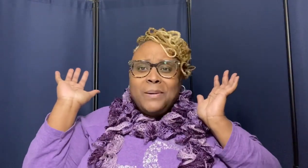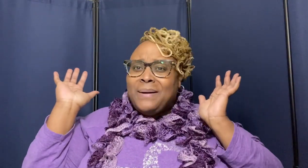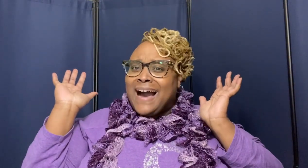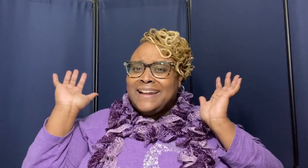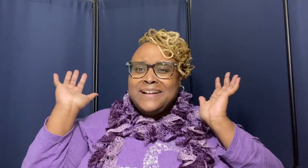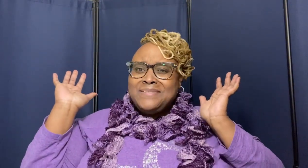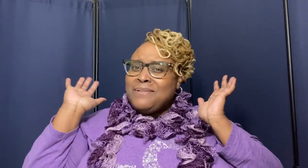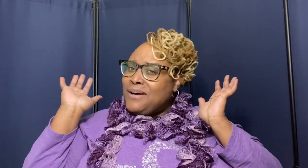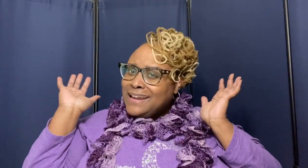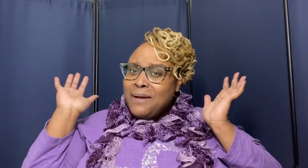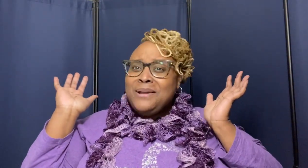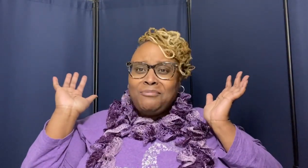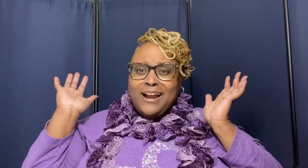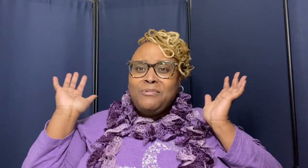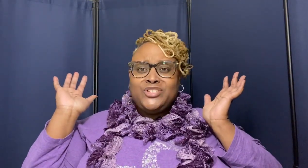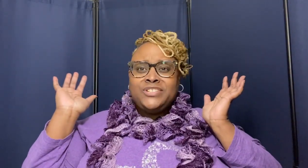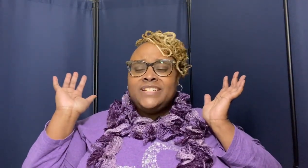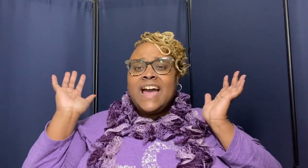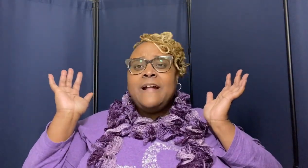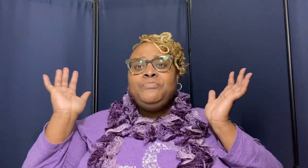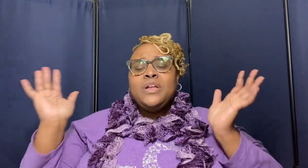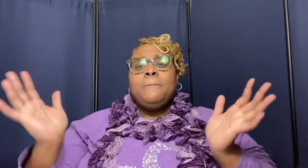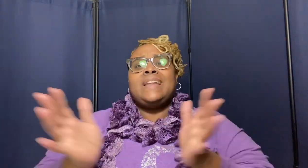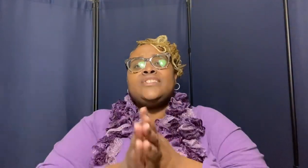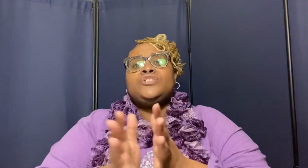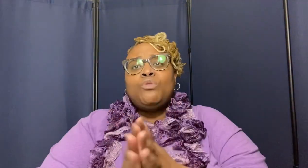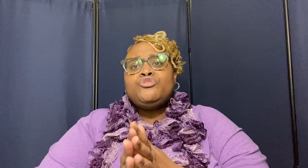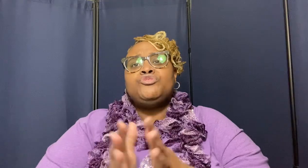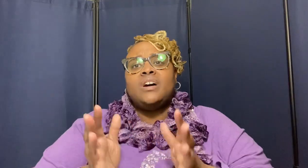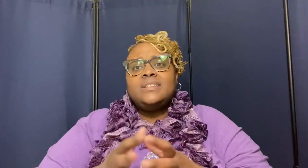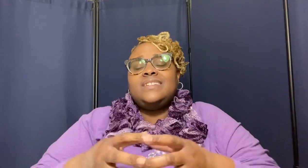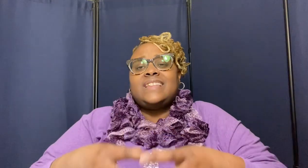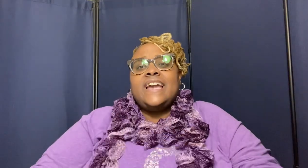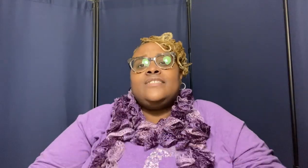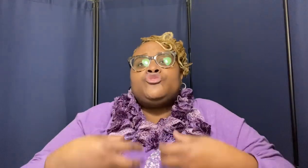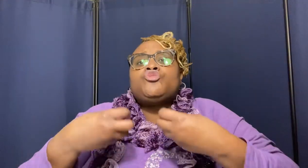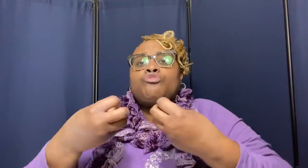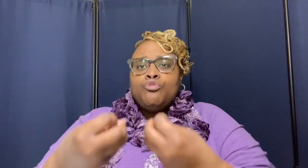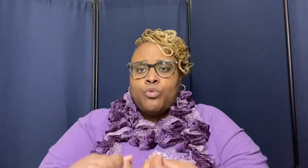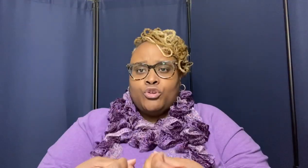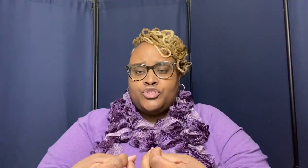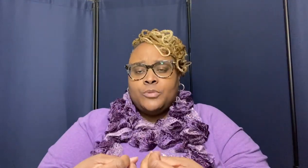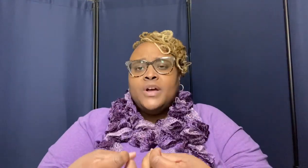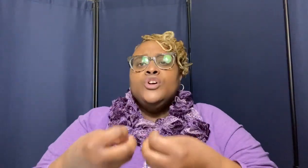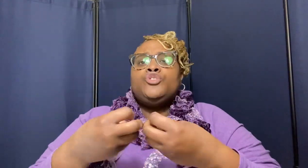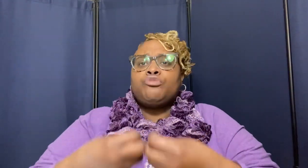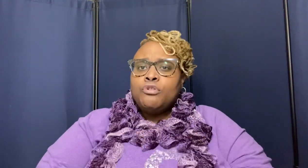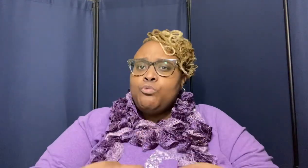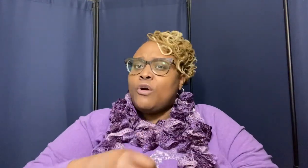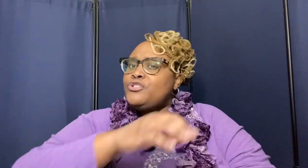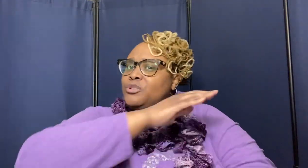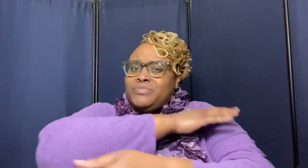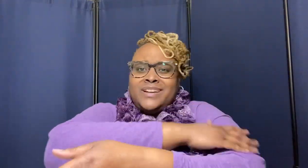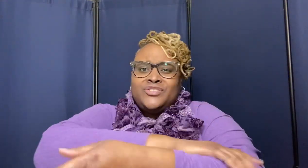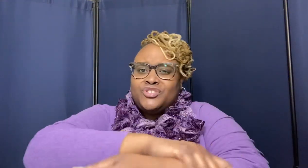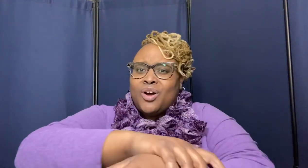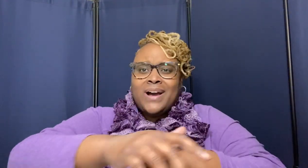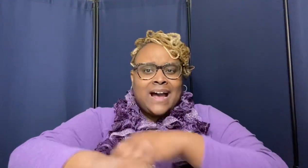about it come on can i be real with you today but i just want you to understand true worship true worship doesn't start out